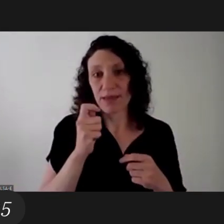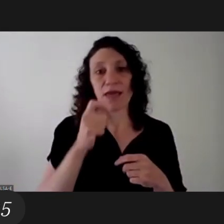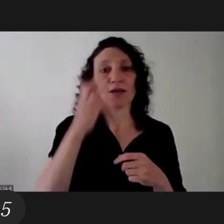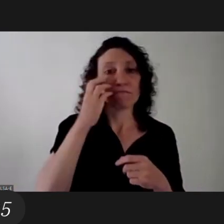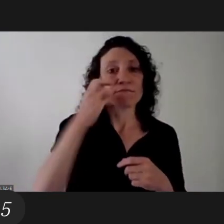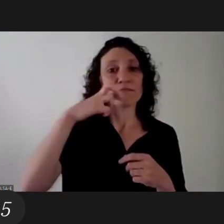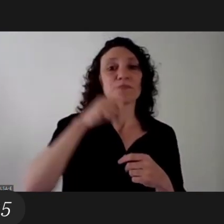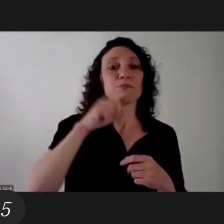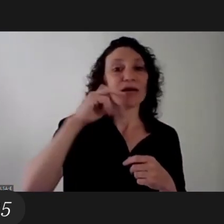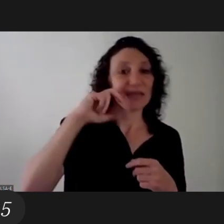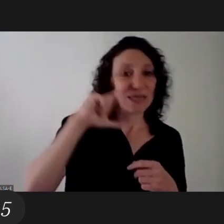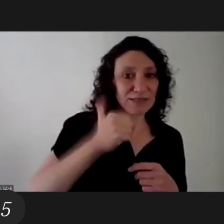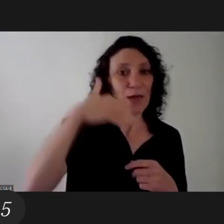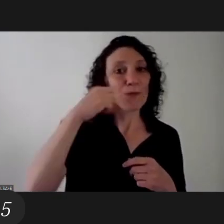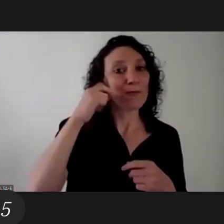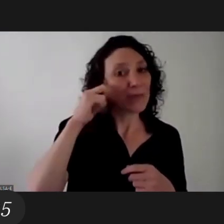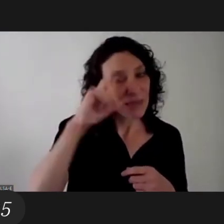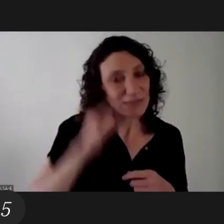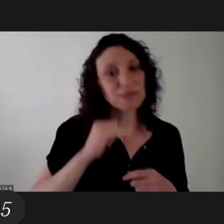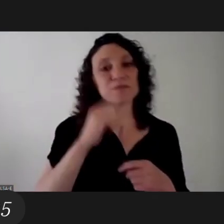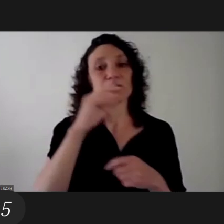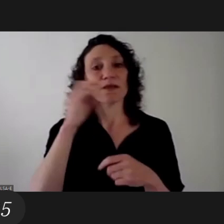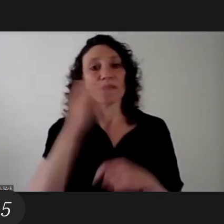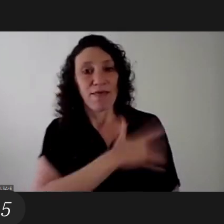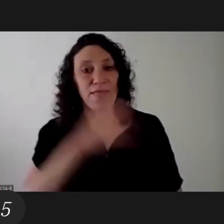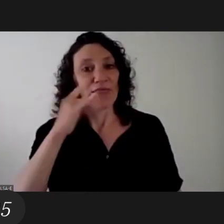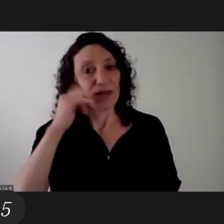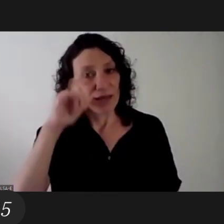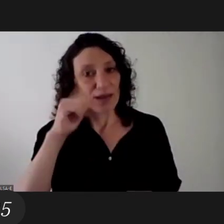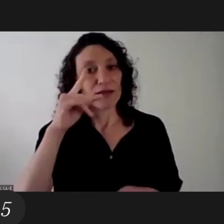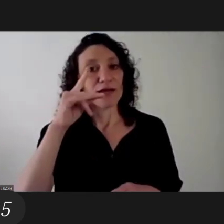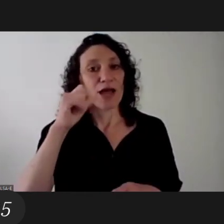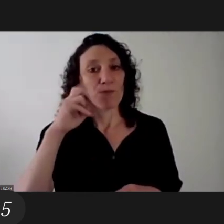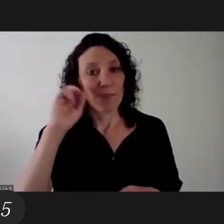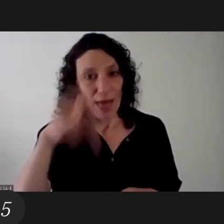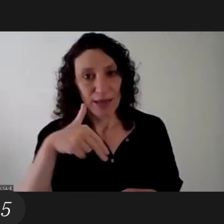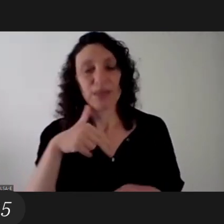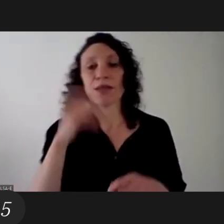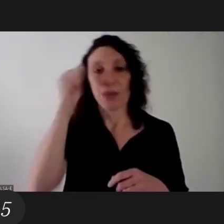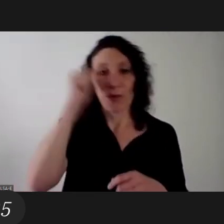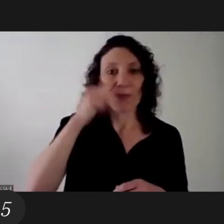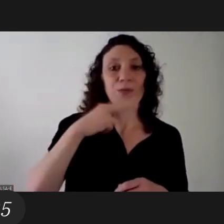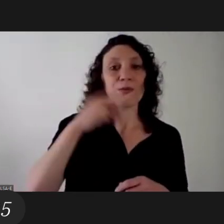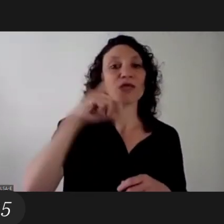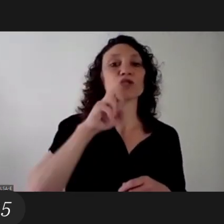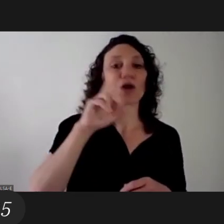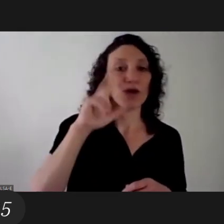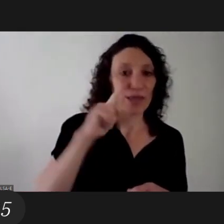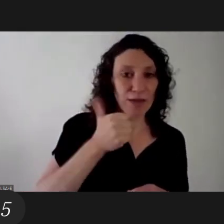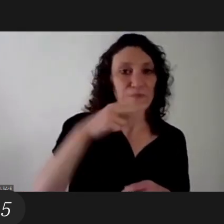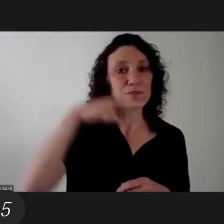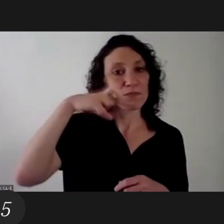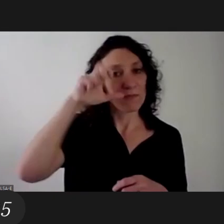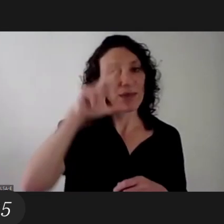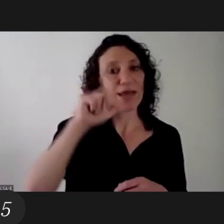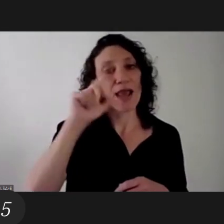we have patricia migues daniela kaplan and victoria perales we would like to thank